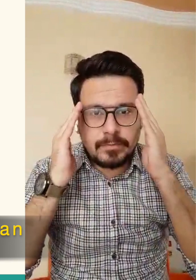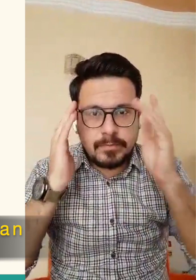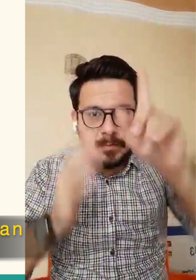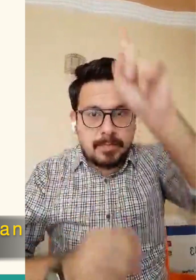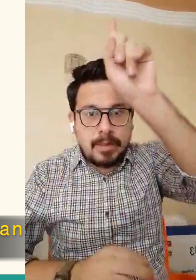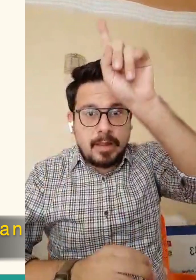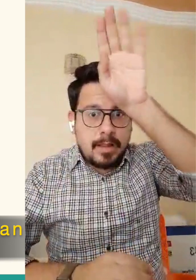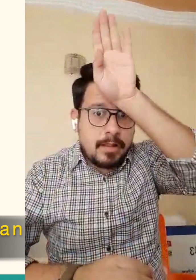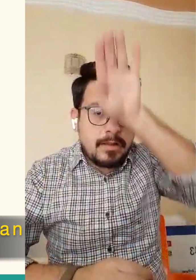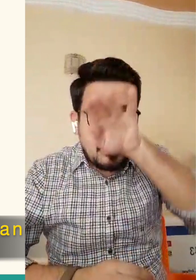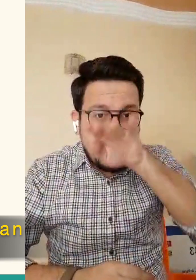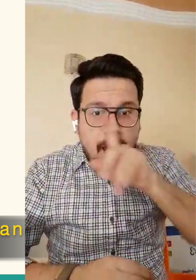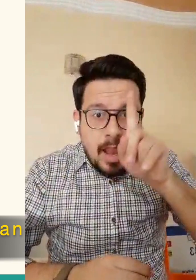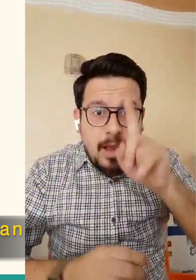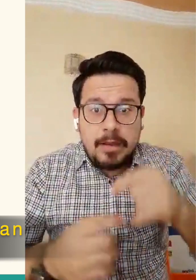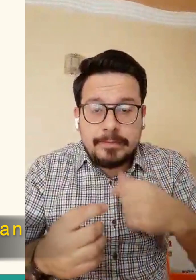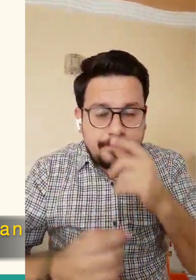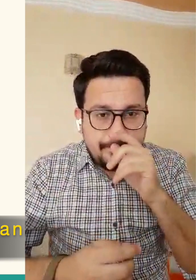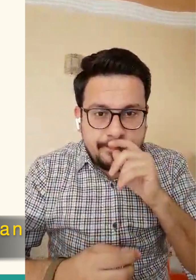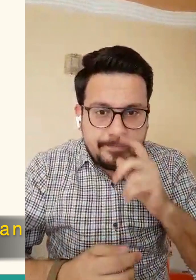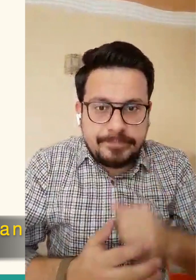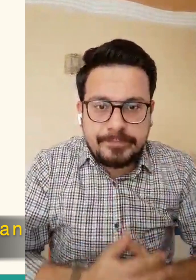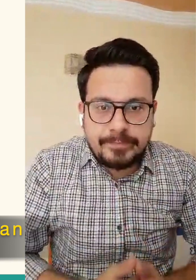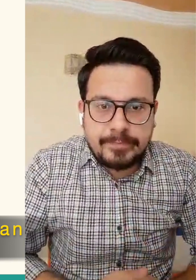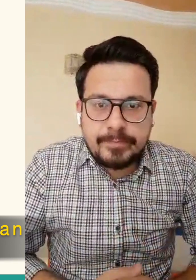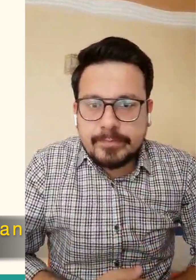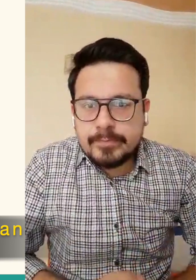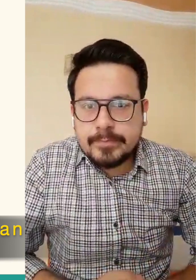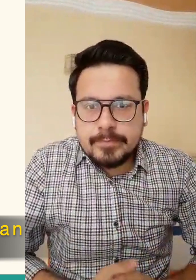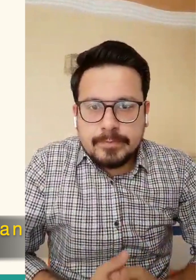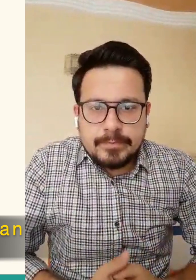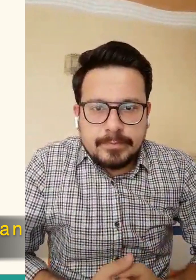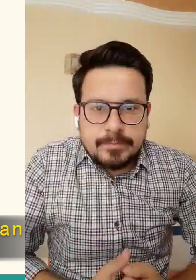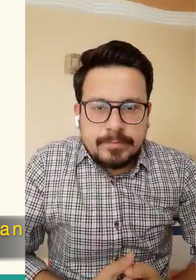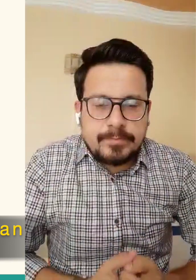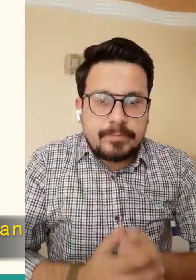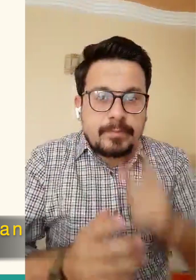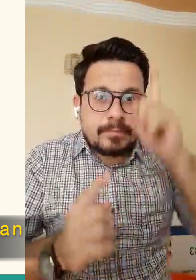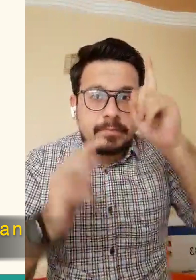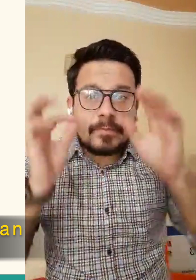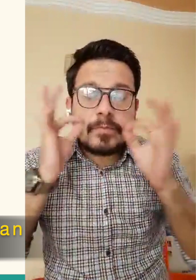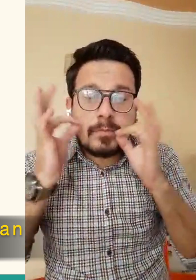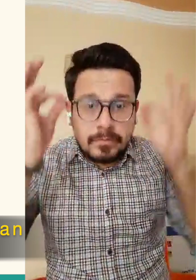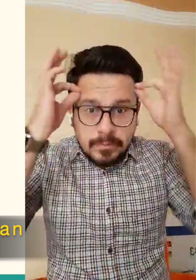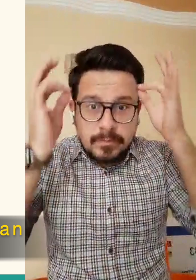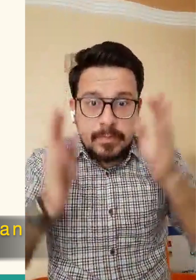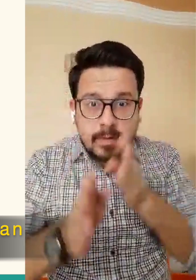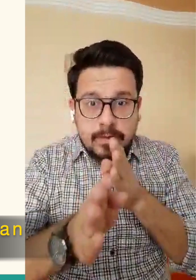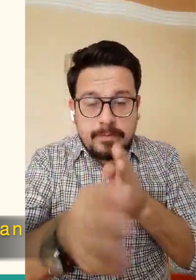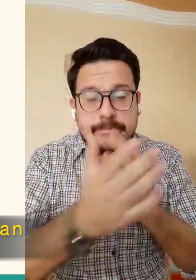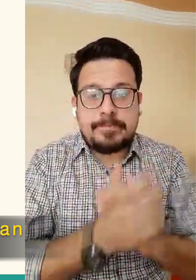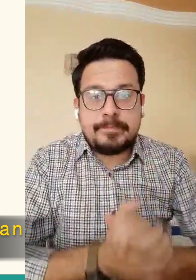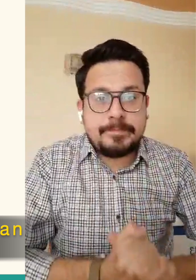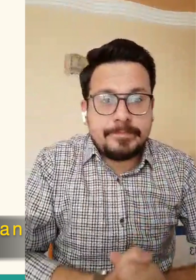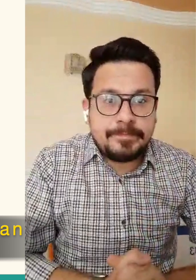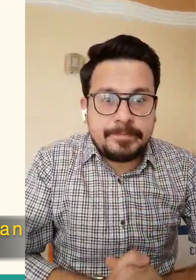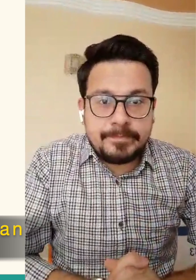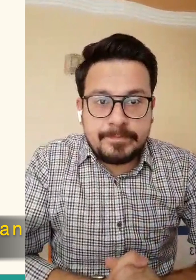the messenger said Allah is in the aid of his servants as long